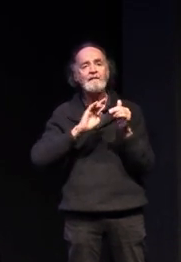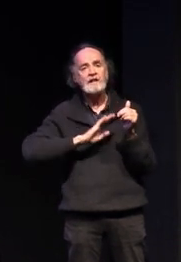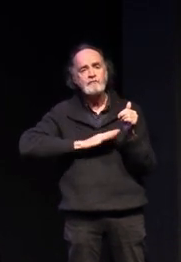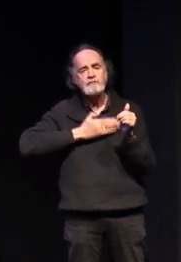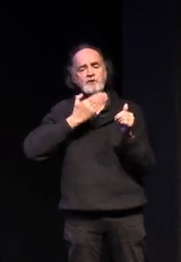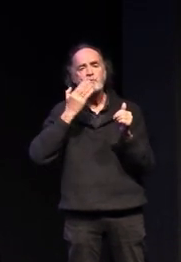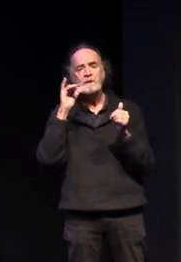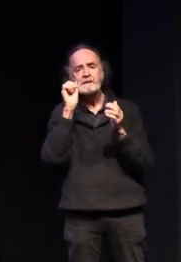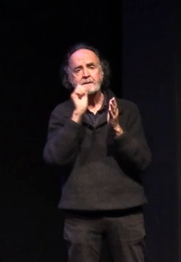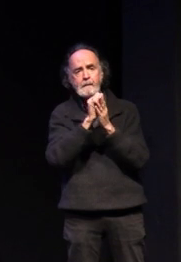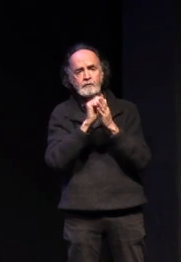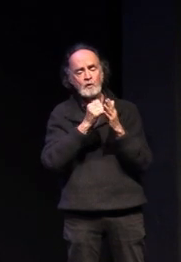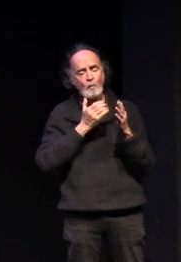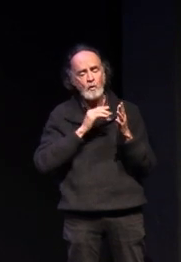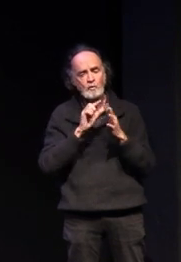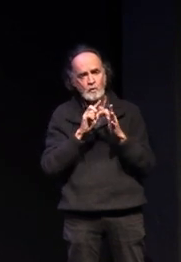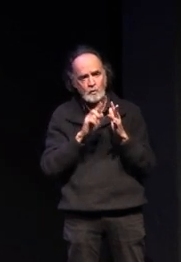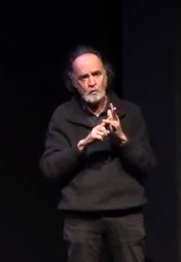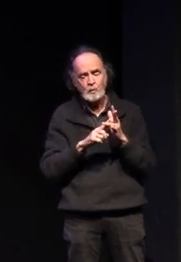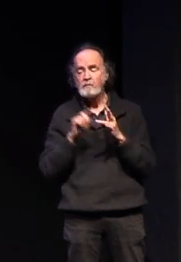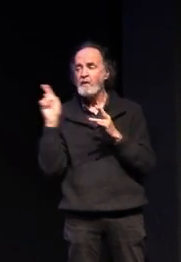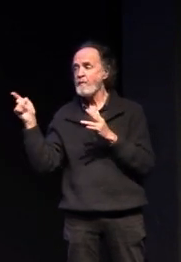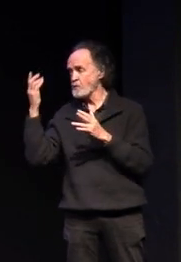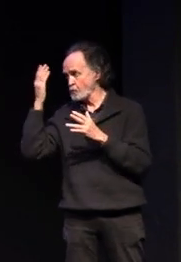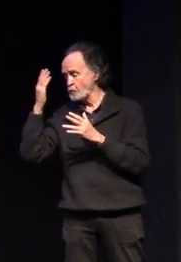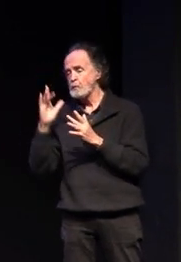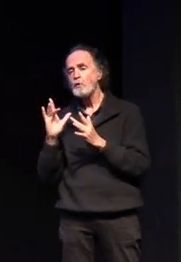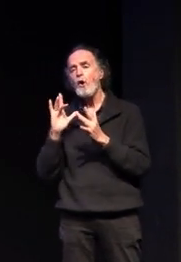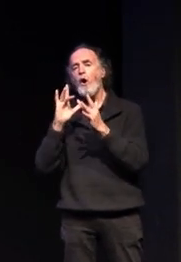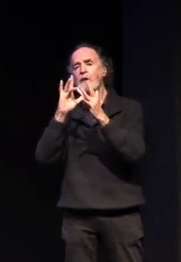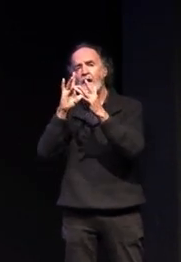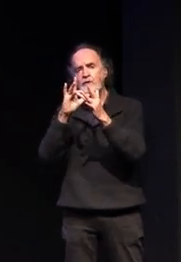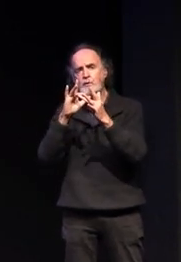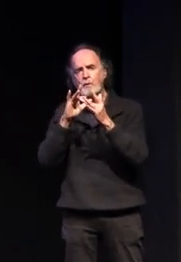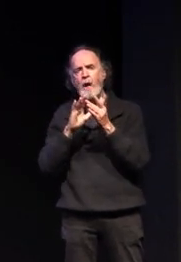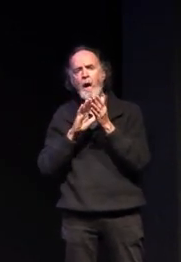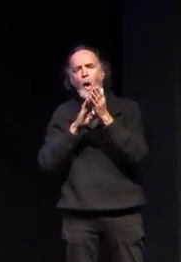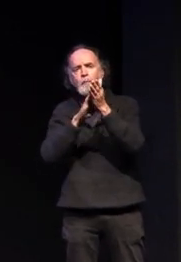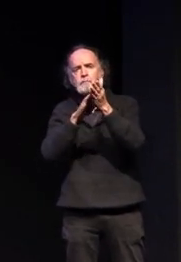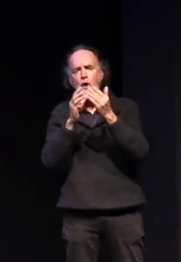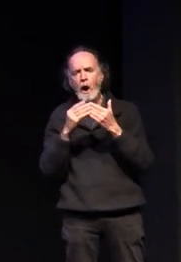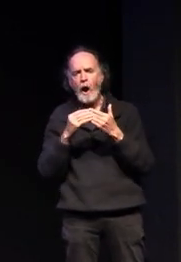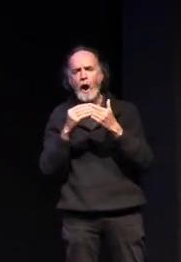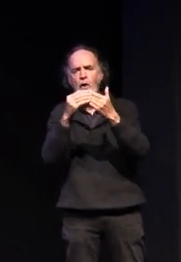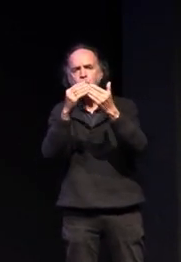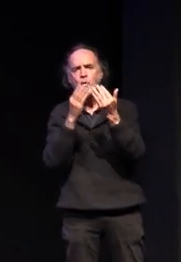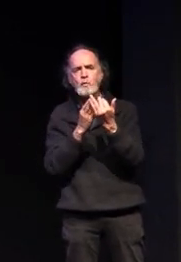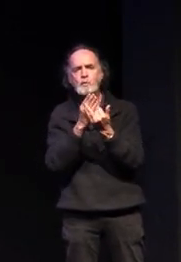form will contact you and support you through the online subject selection process as well